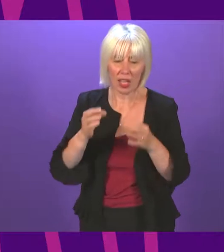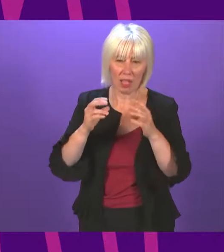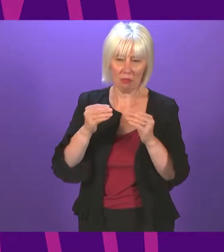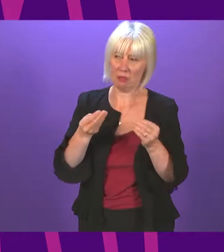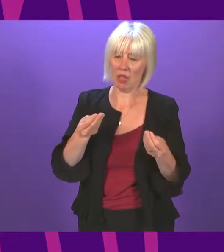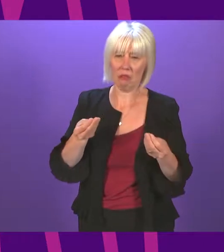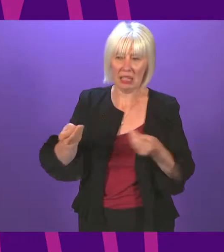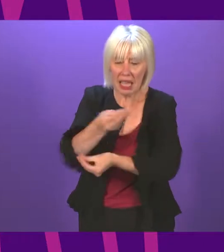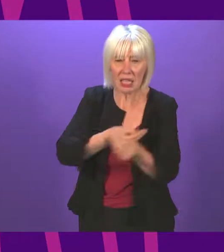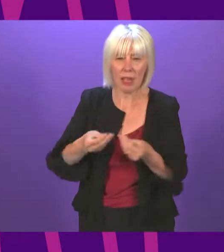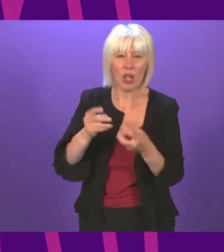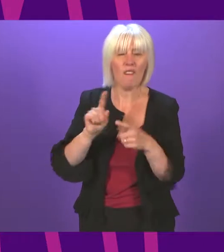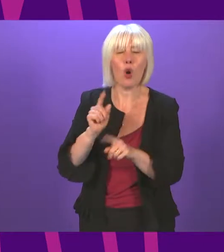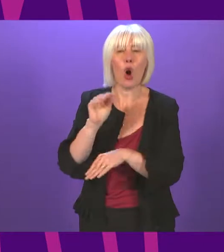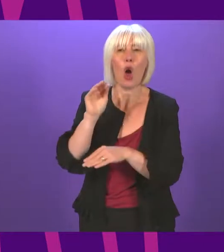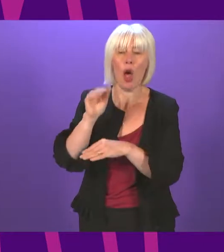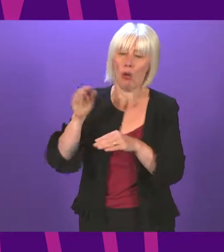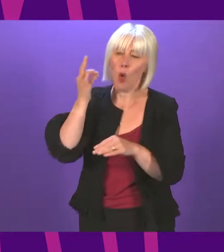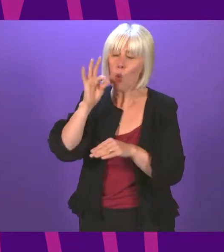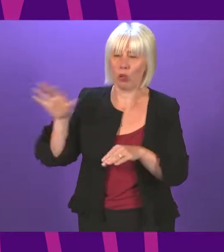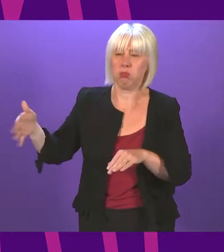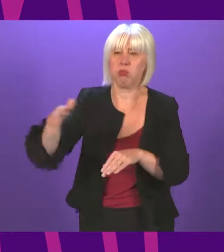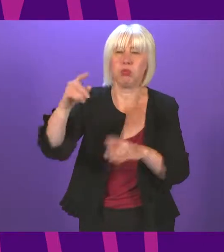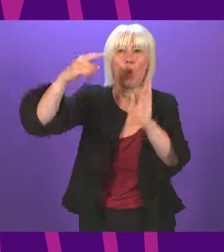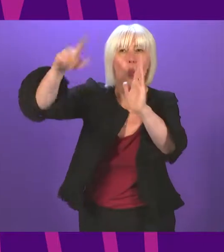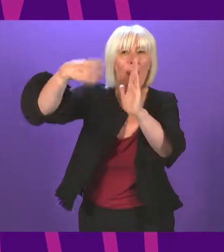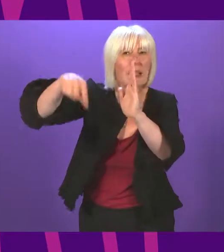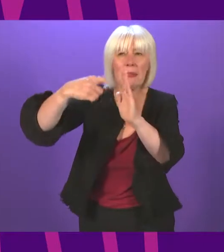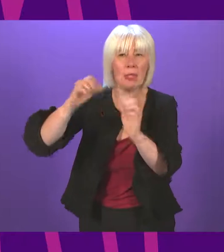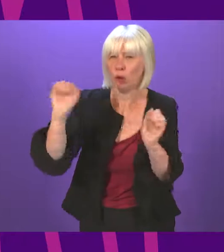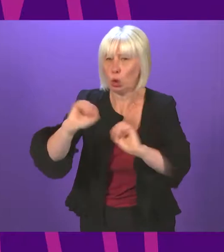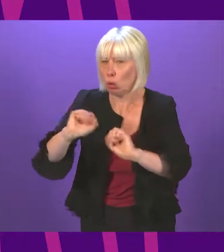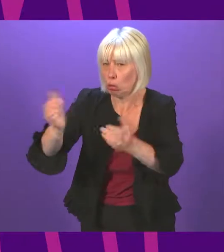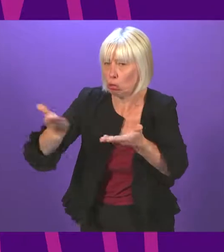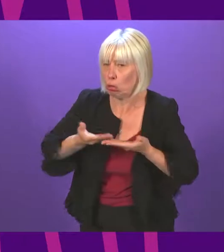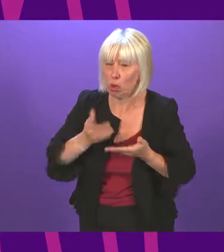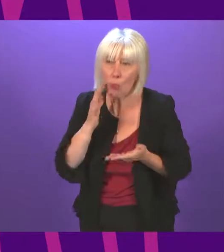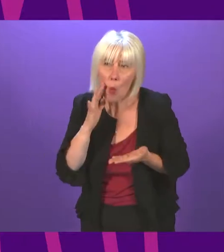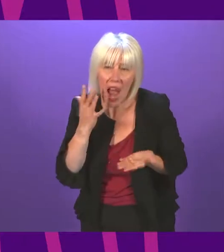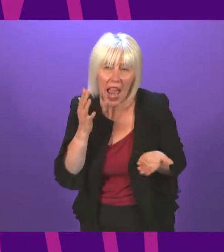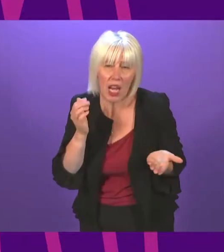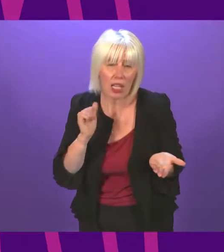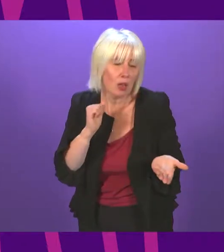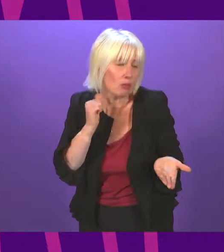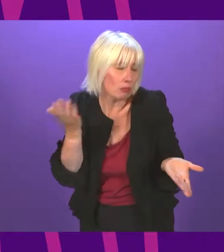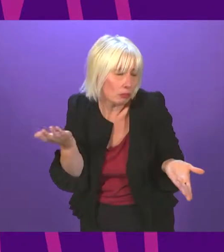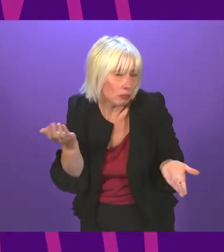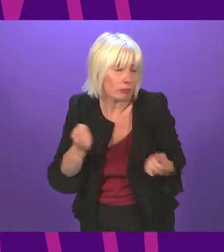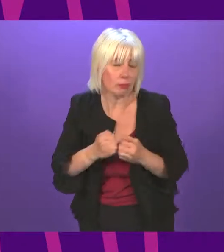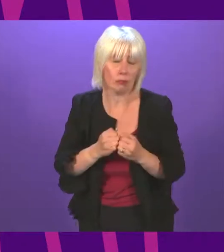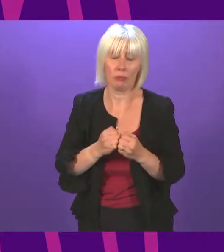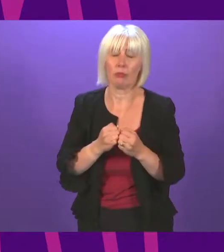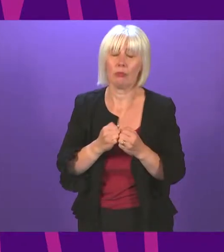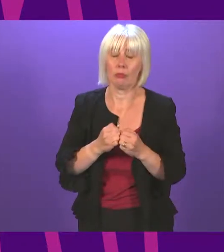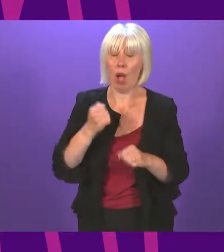supply chain for offshore wind. Why not? And when will it? Deputy First Minister. The Government has fulfilled